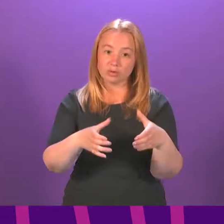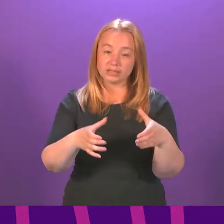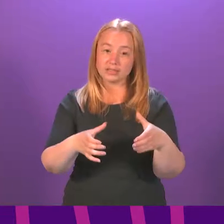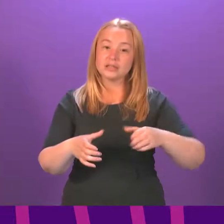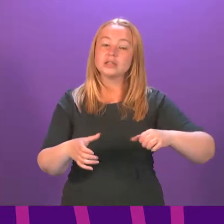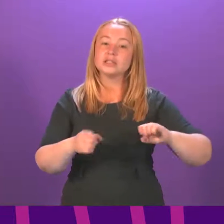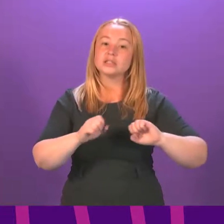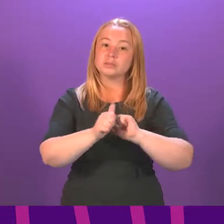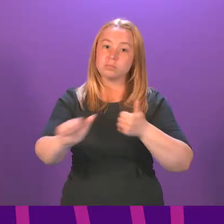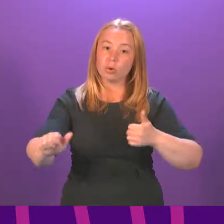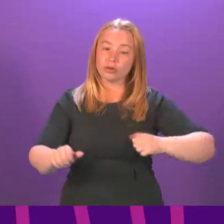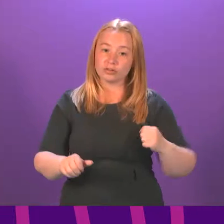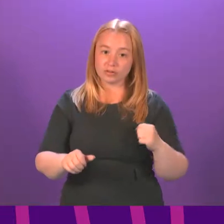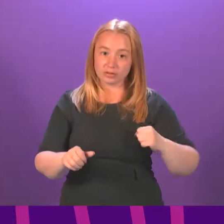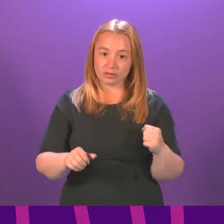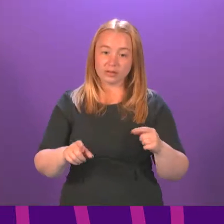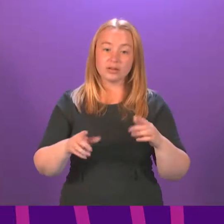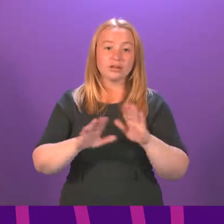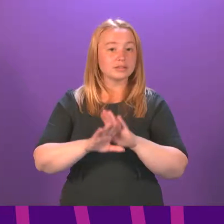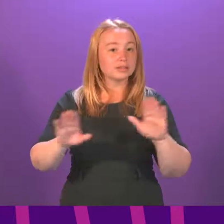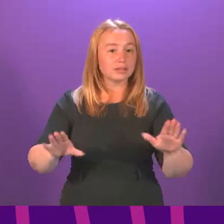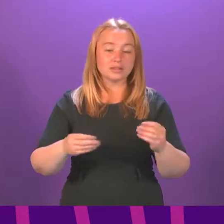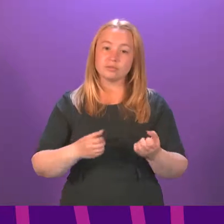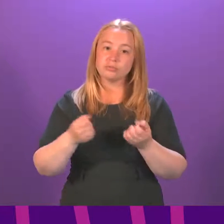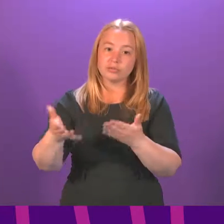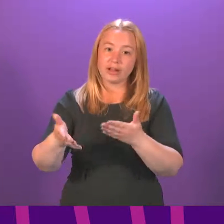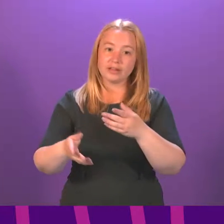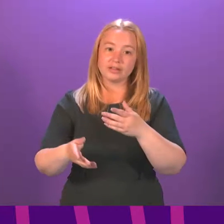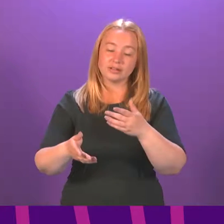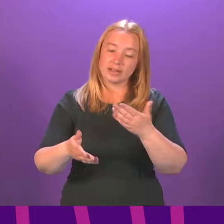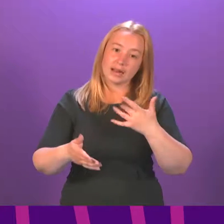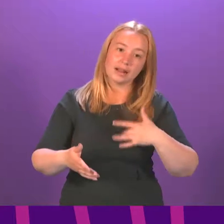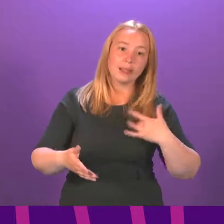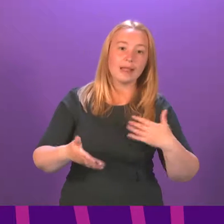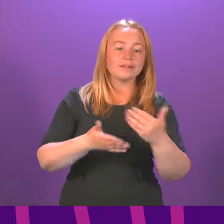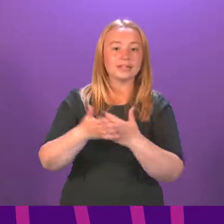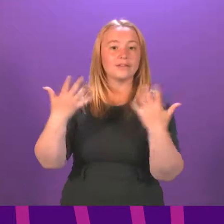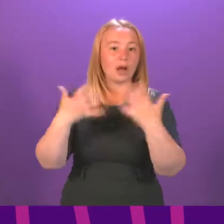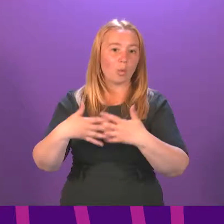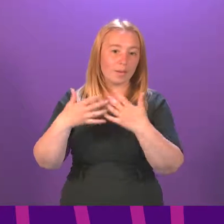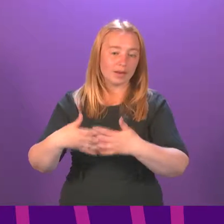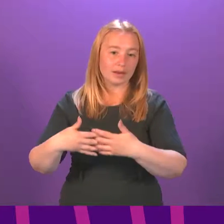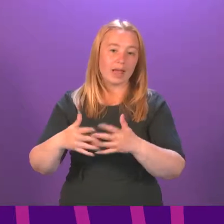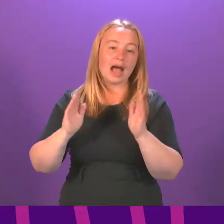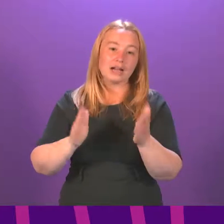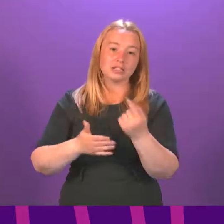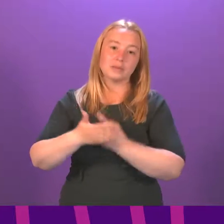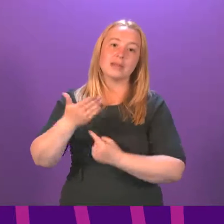Fort Scotland doesn't provide local authorities, leisure trusts with advice on provisions and life-saving equipment. That would be determined by the